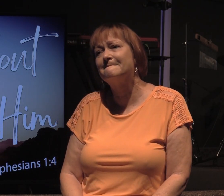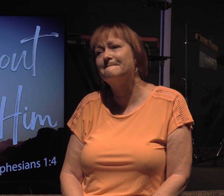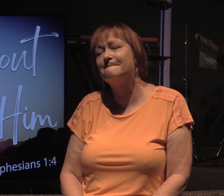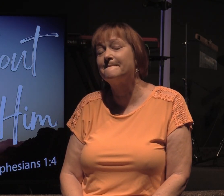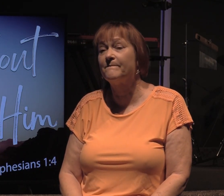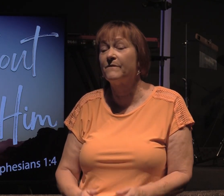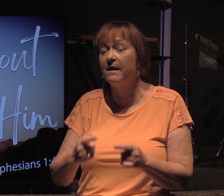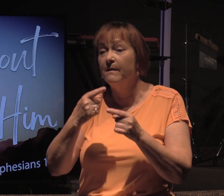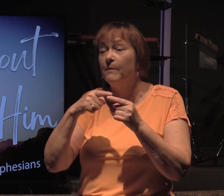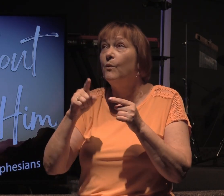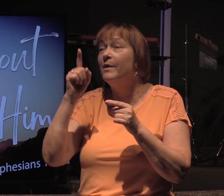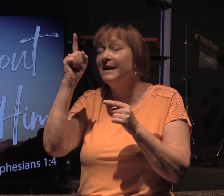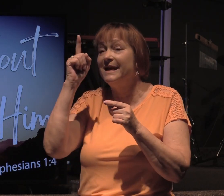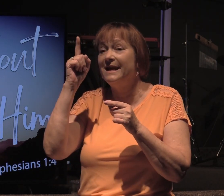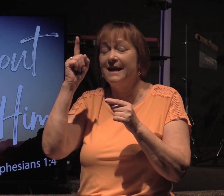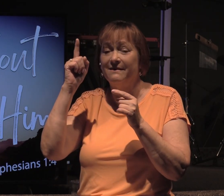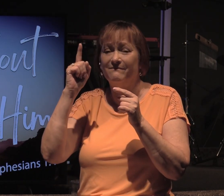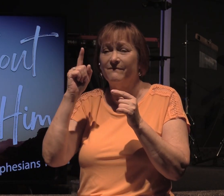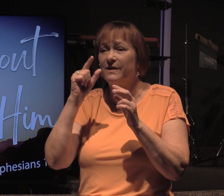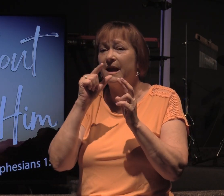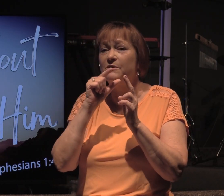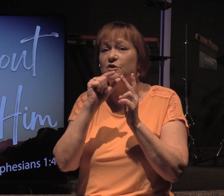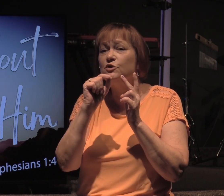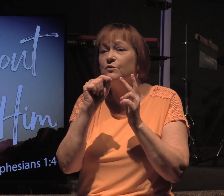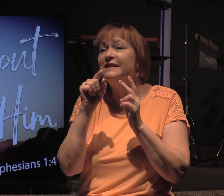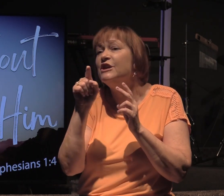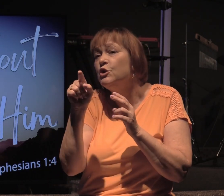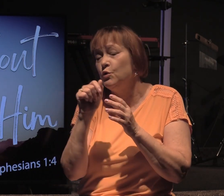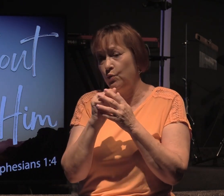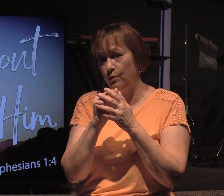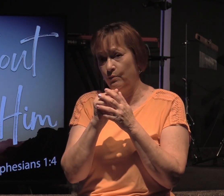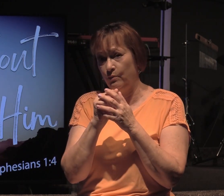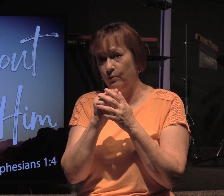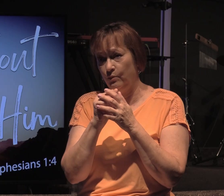But when he came to choosing you